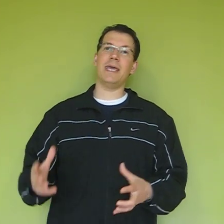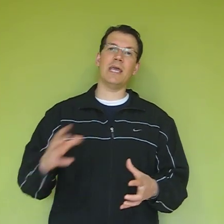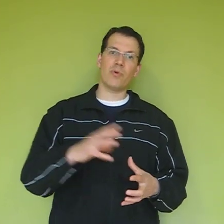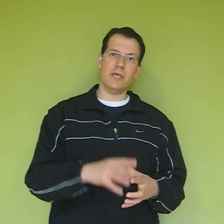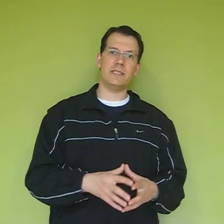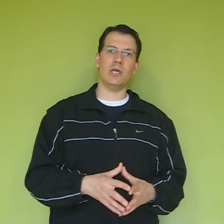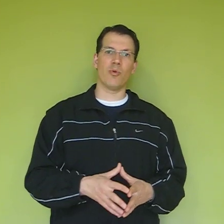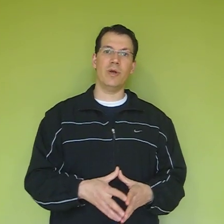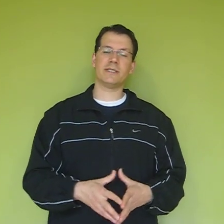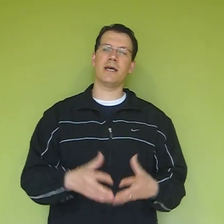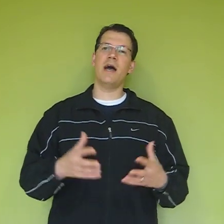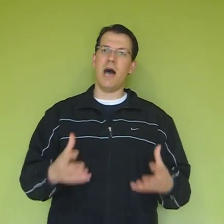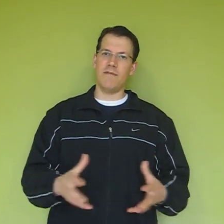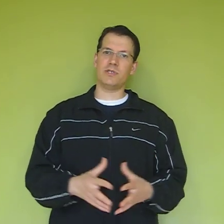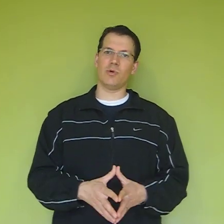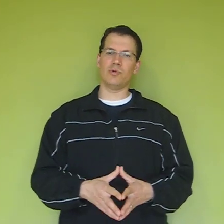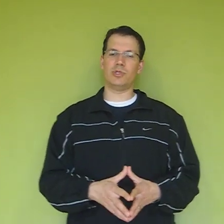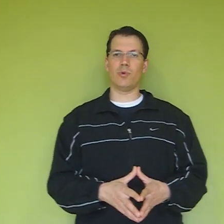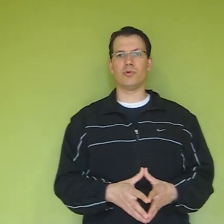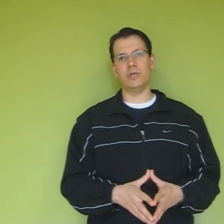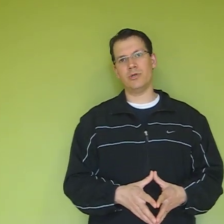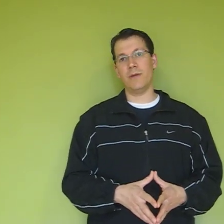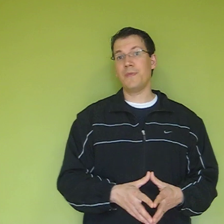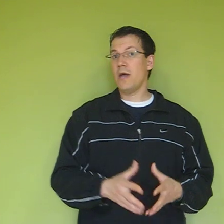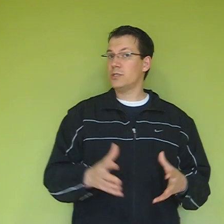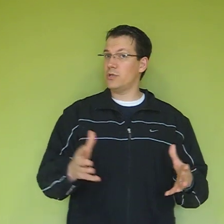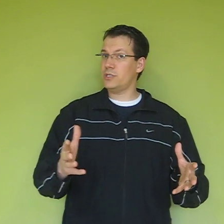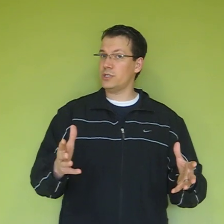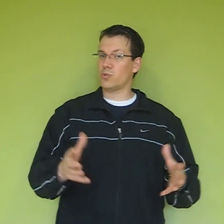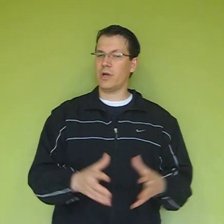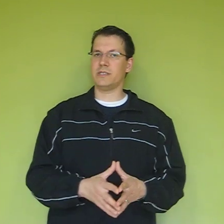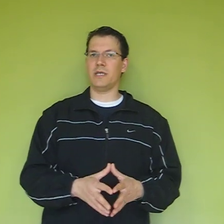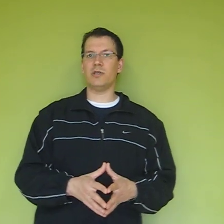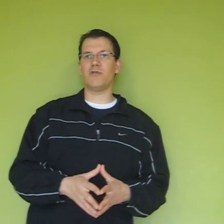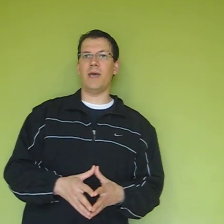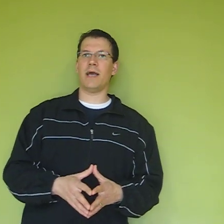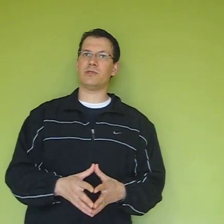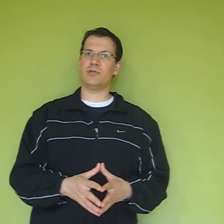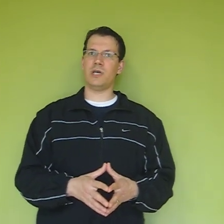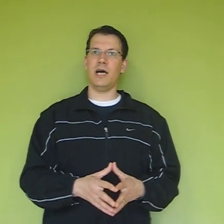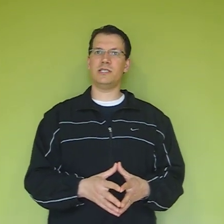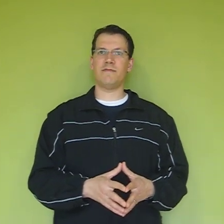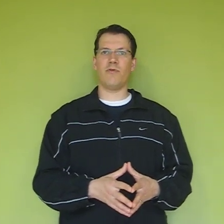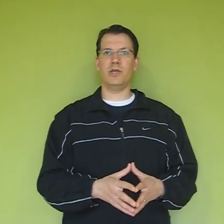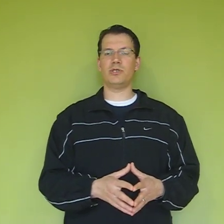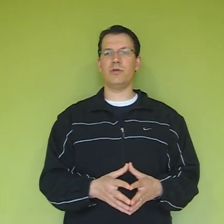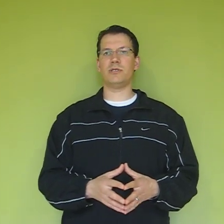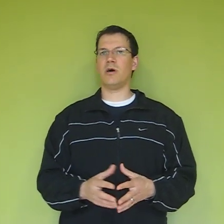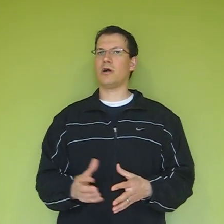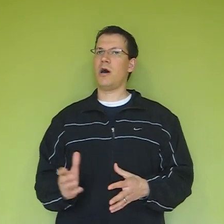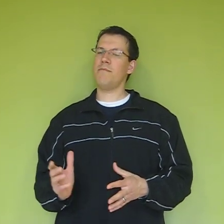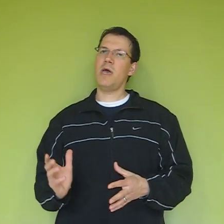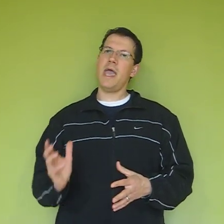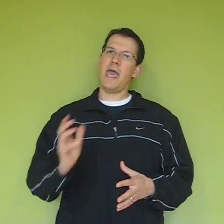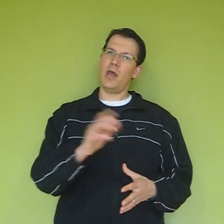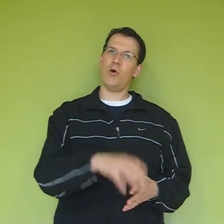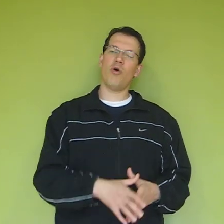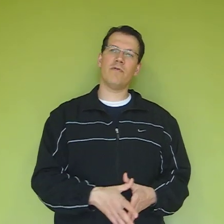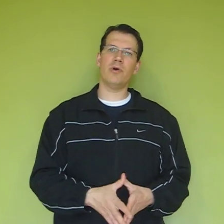increasing your risk of a shoulder injury. So this is Rick Aselt from exercisesforinjuries.com. Head on over